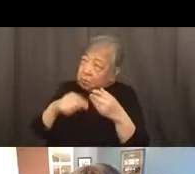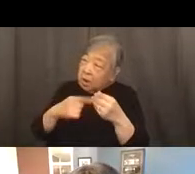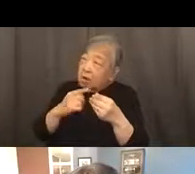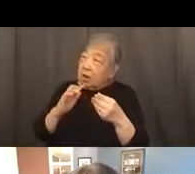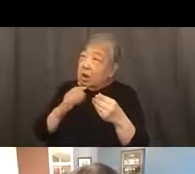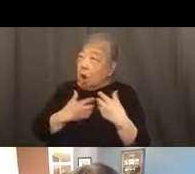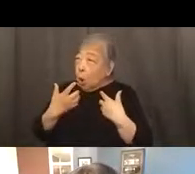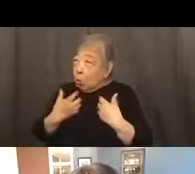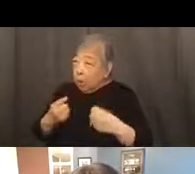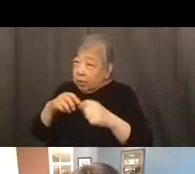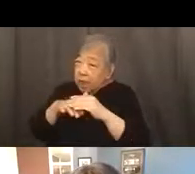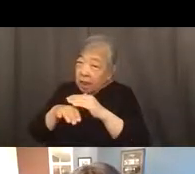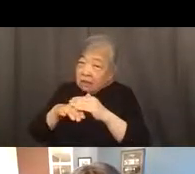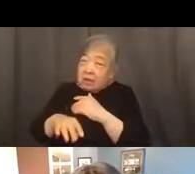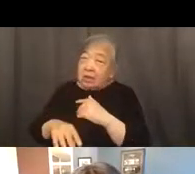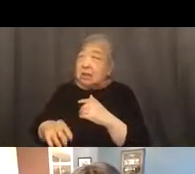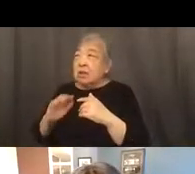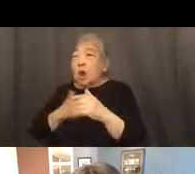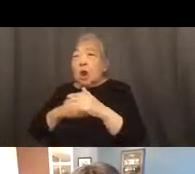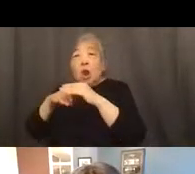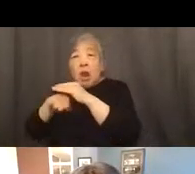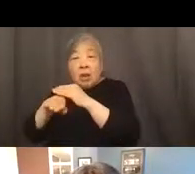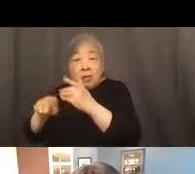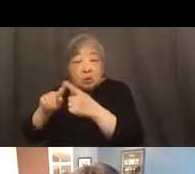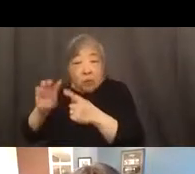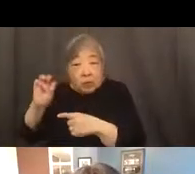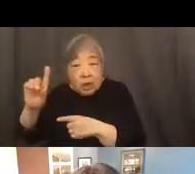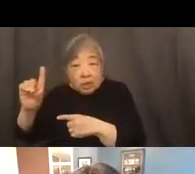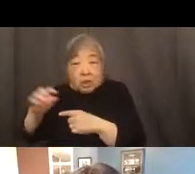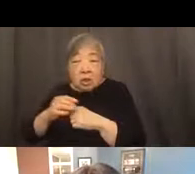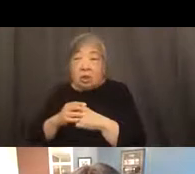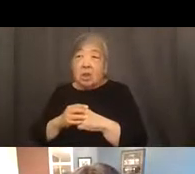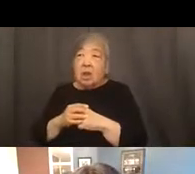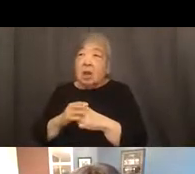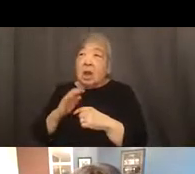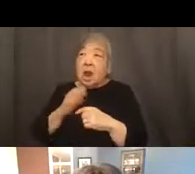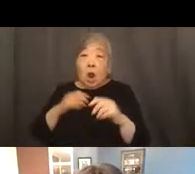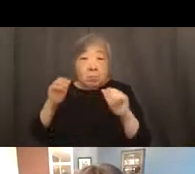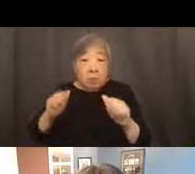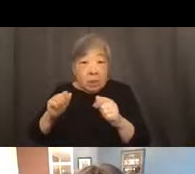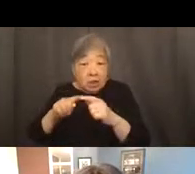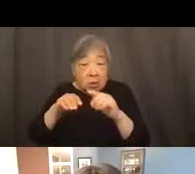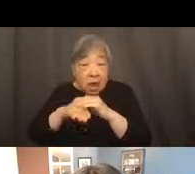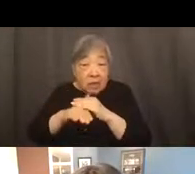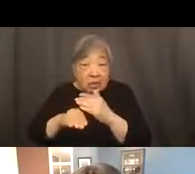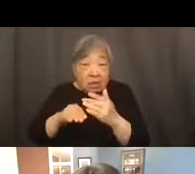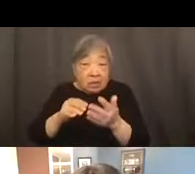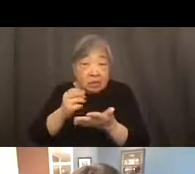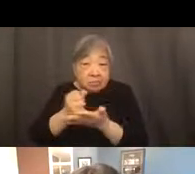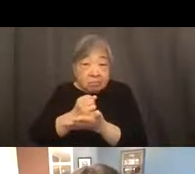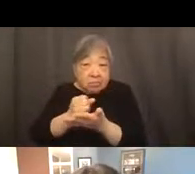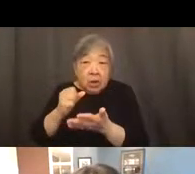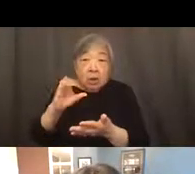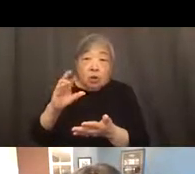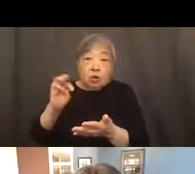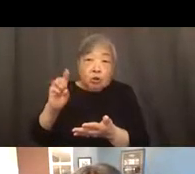access or our education access. Our ability to access our our ability to access